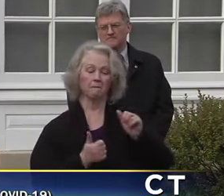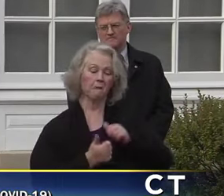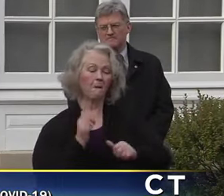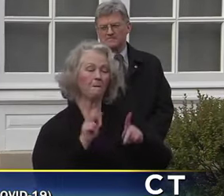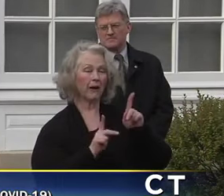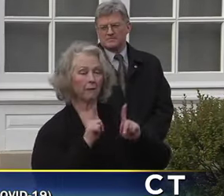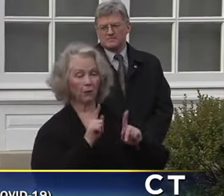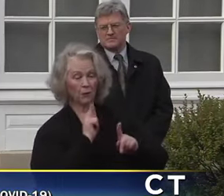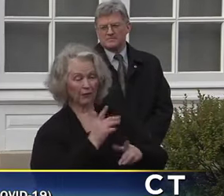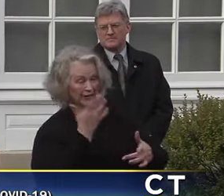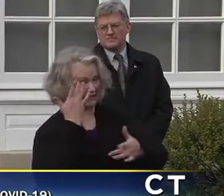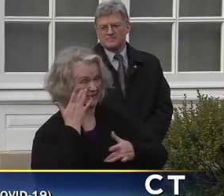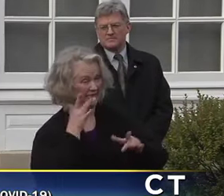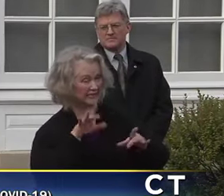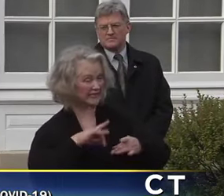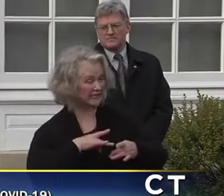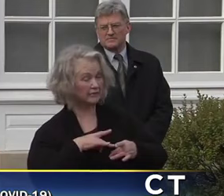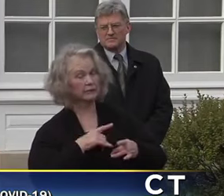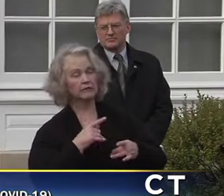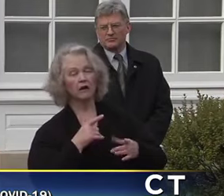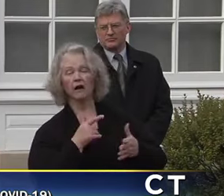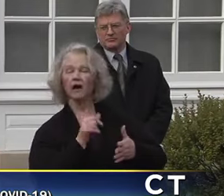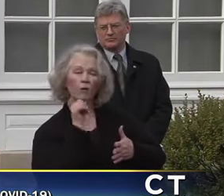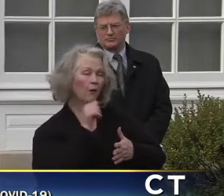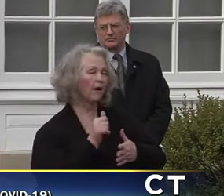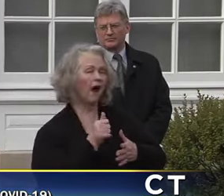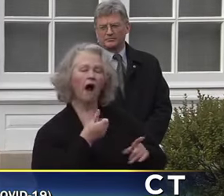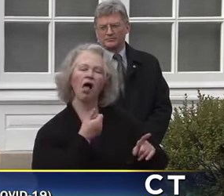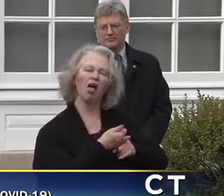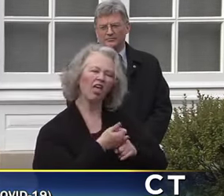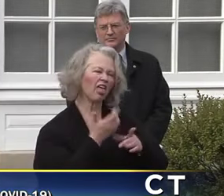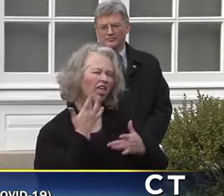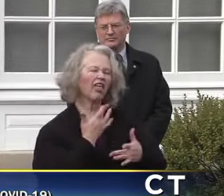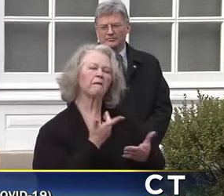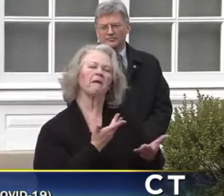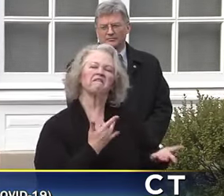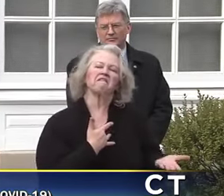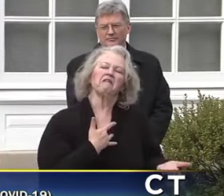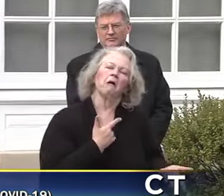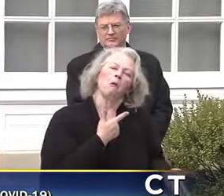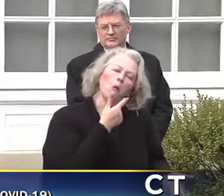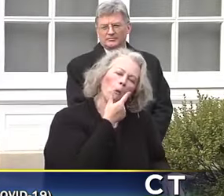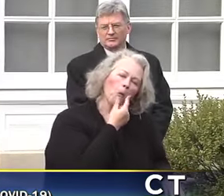will not get very sick. They might think they have a mild cold,